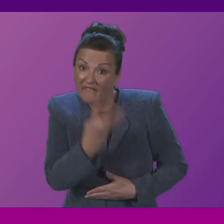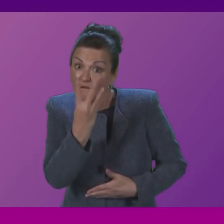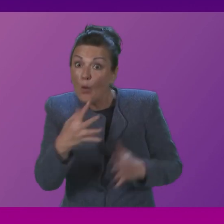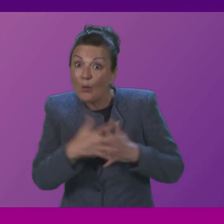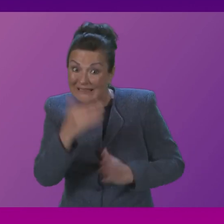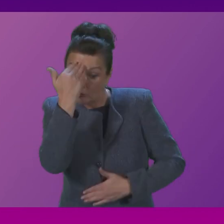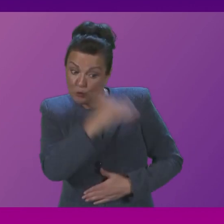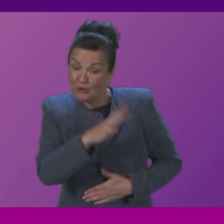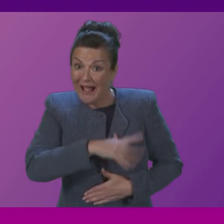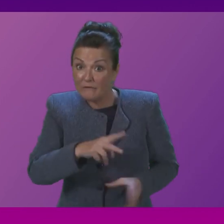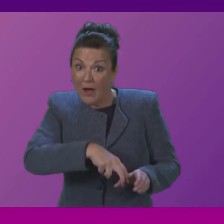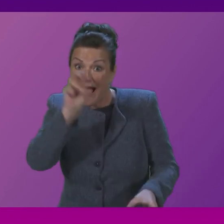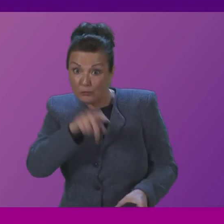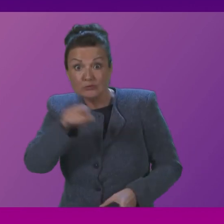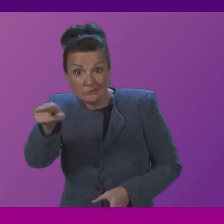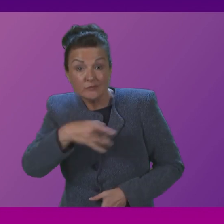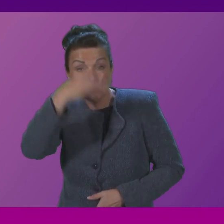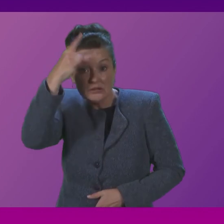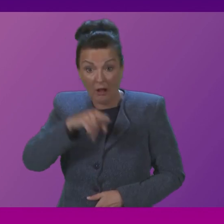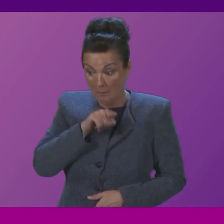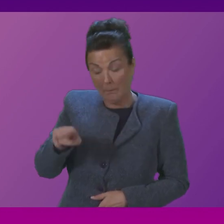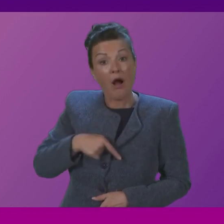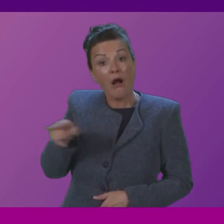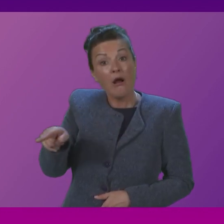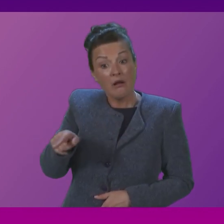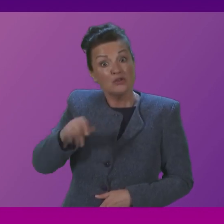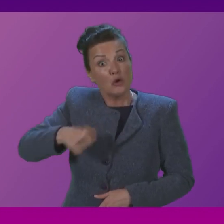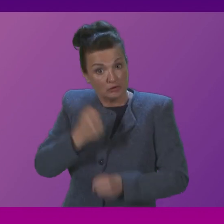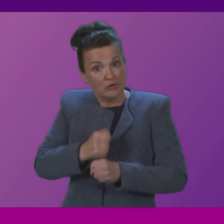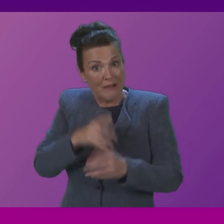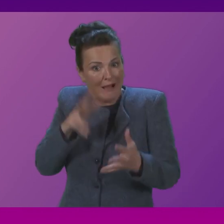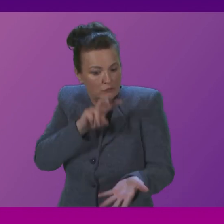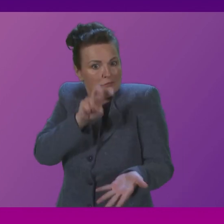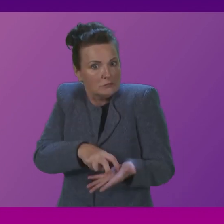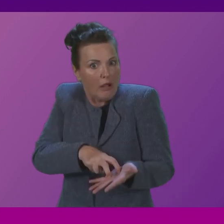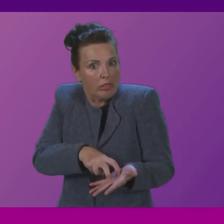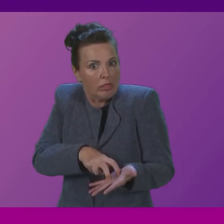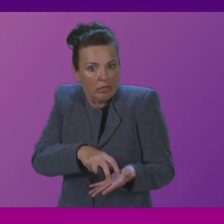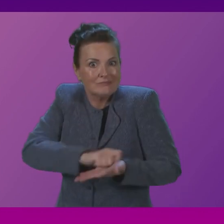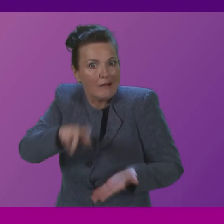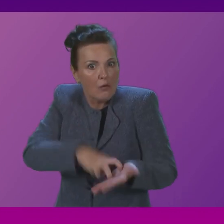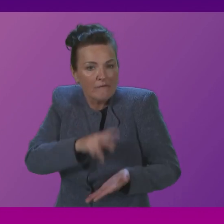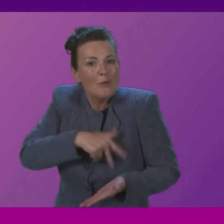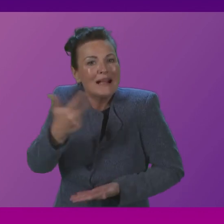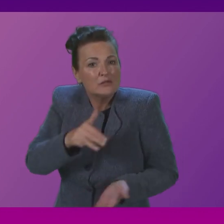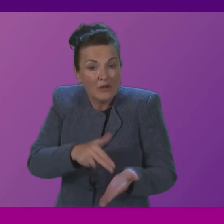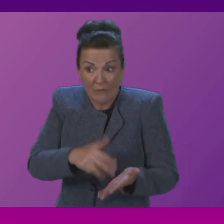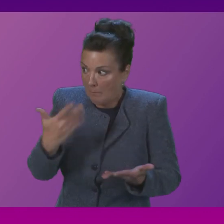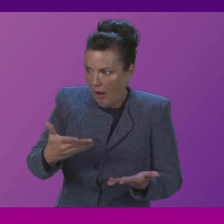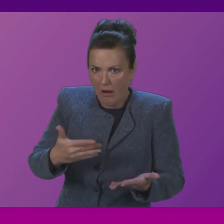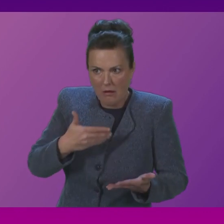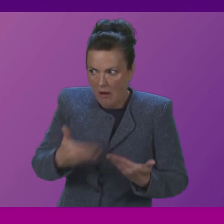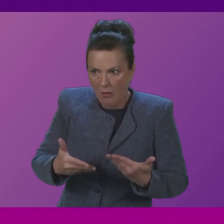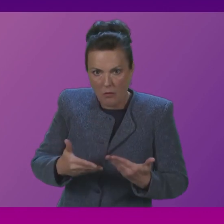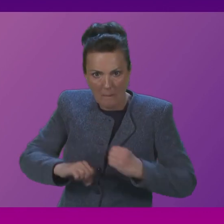by the Scottish Government cancelling the contract effective from the 18th of November since then media interest and coverage of the plight of